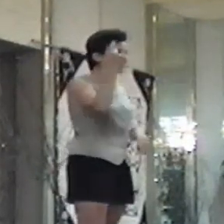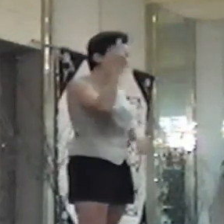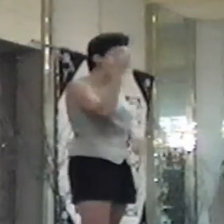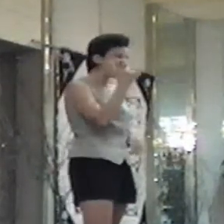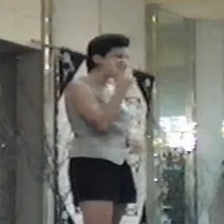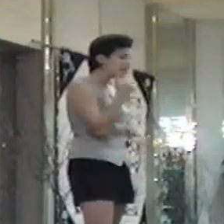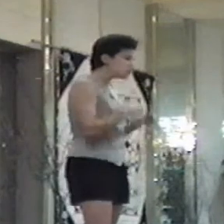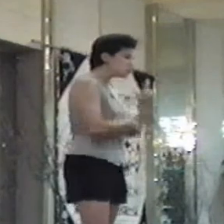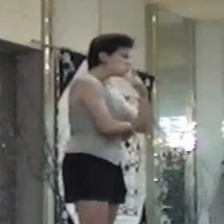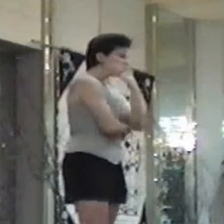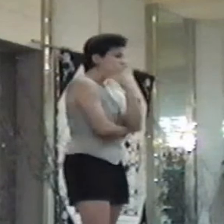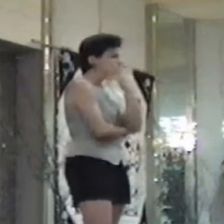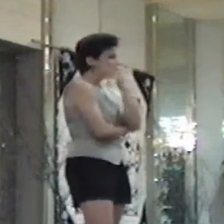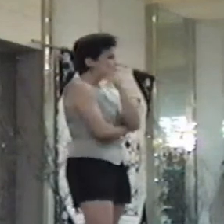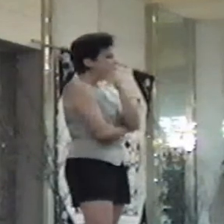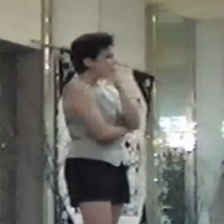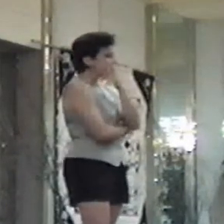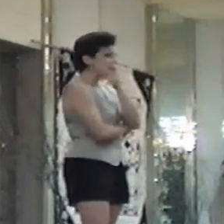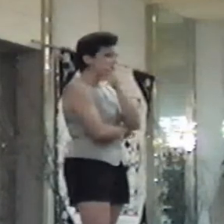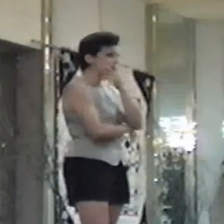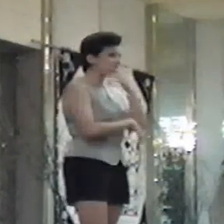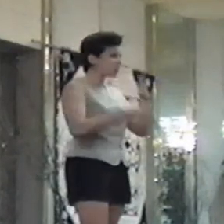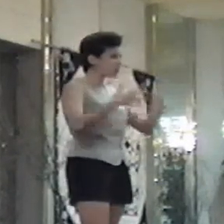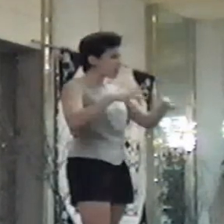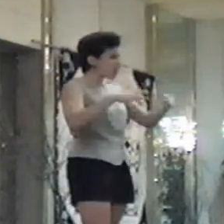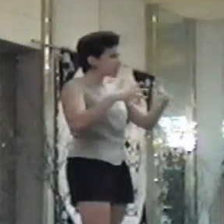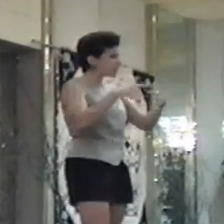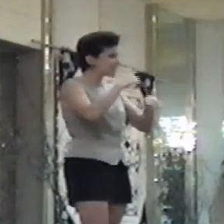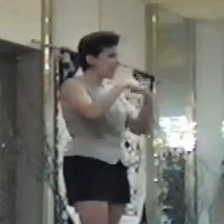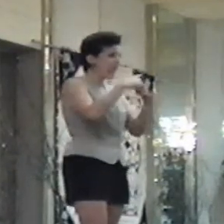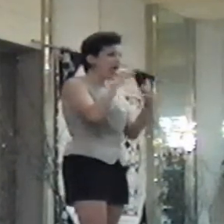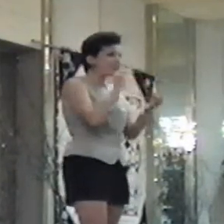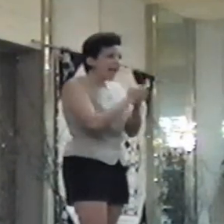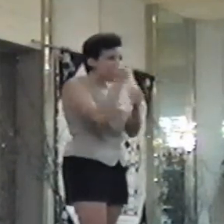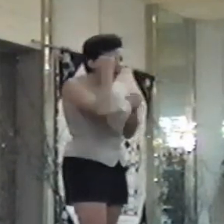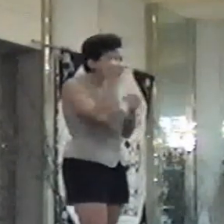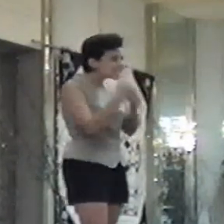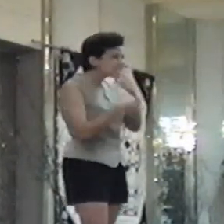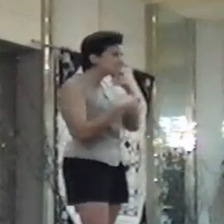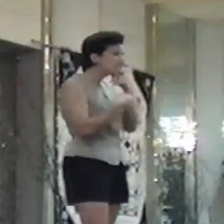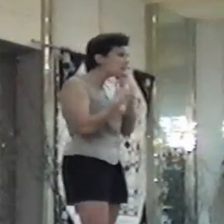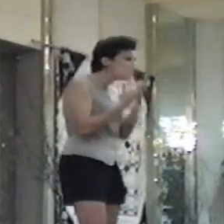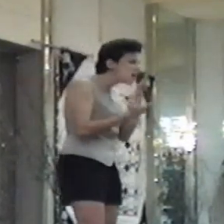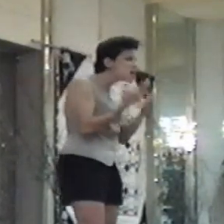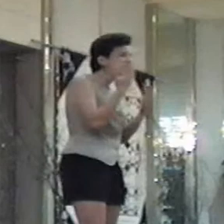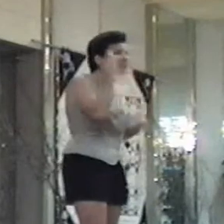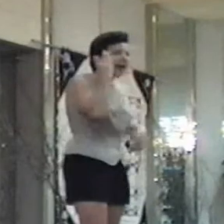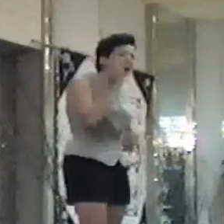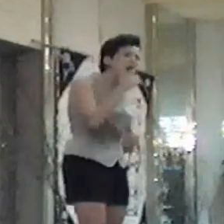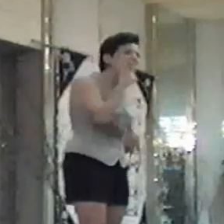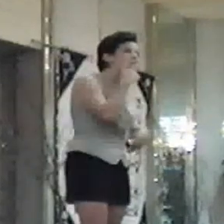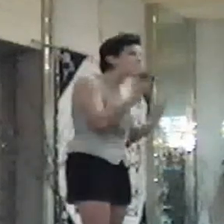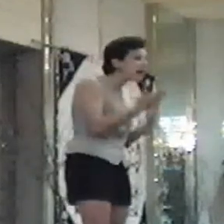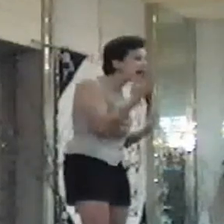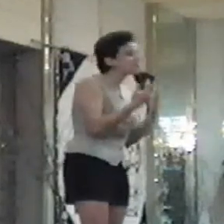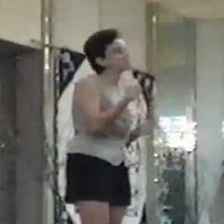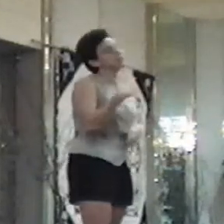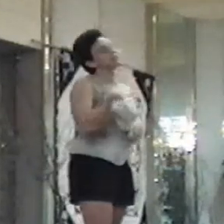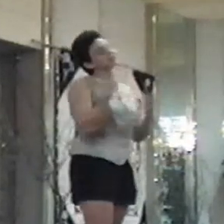So, I thought that, I suggested the deaf gang, they thought, they were a bit nervous about that idea. They thought, maybe, I don't know,